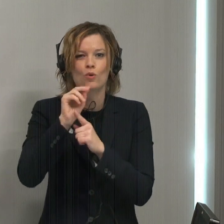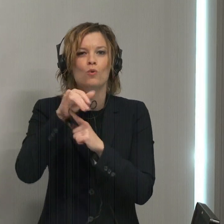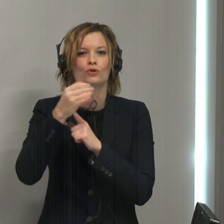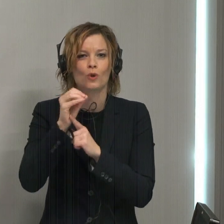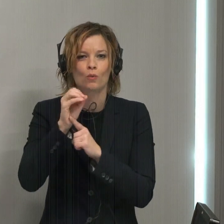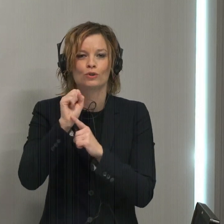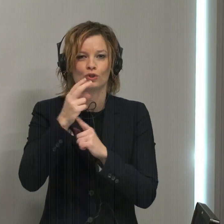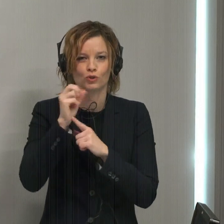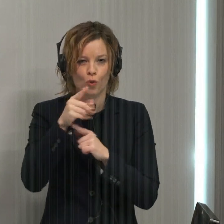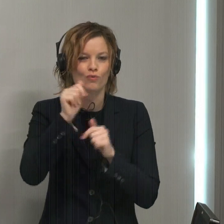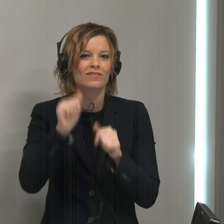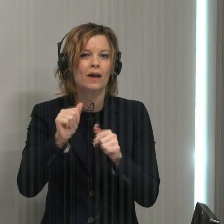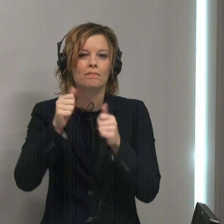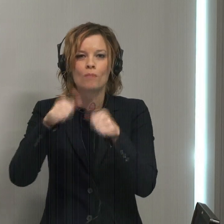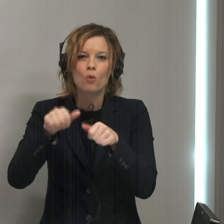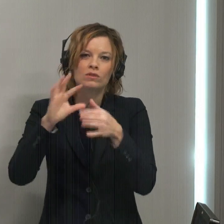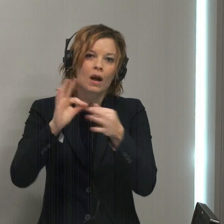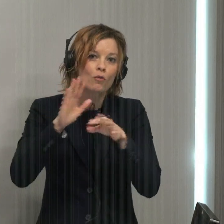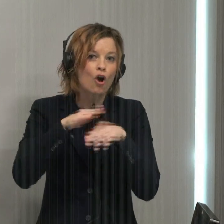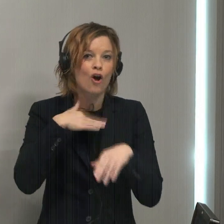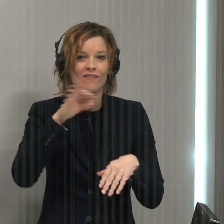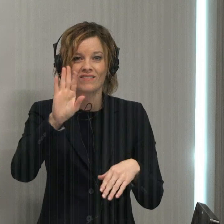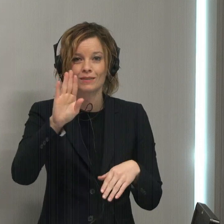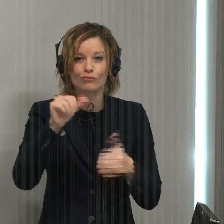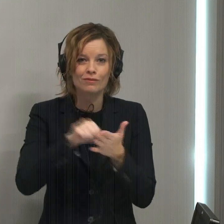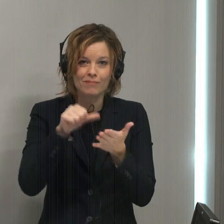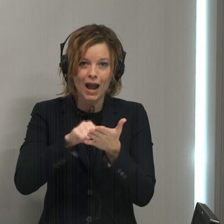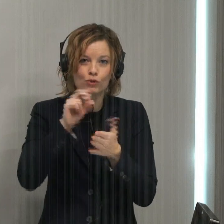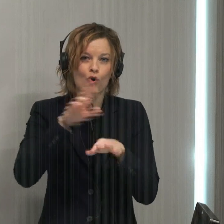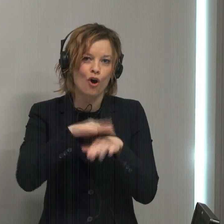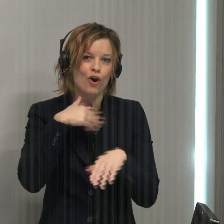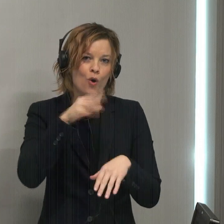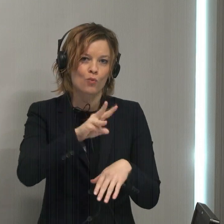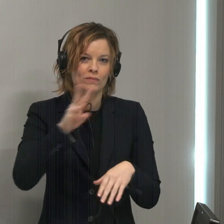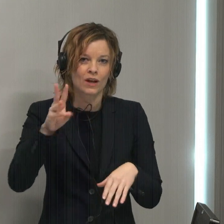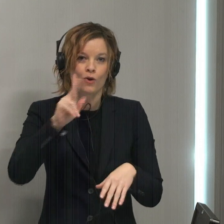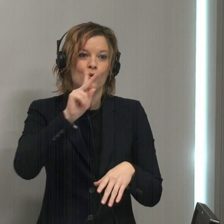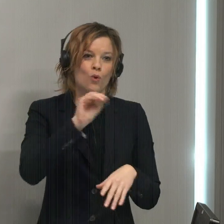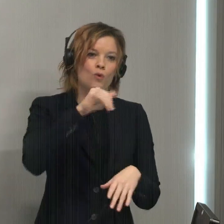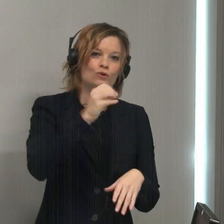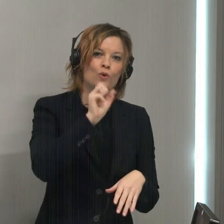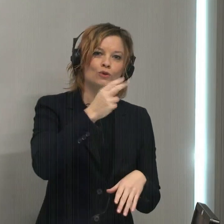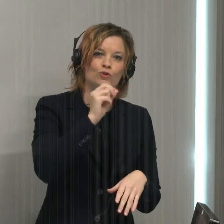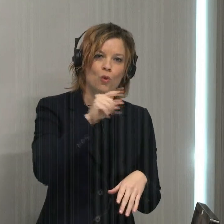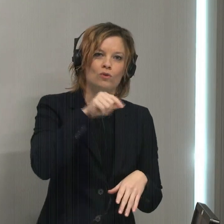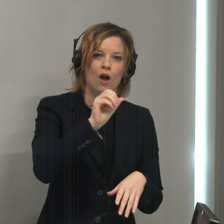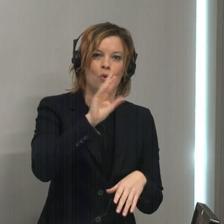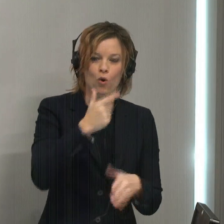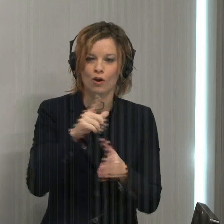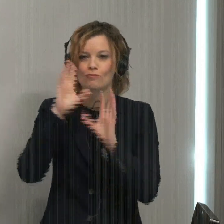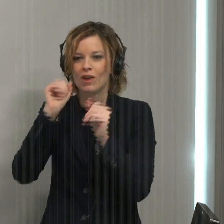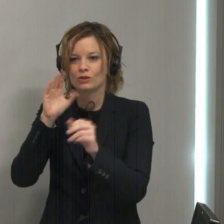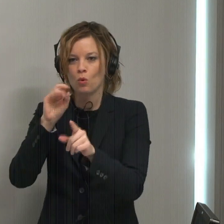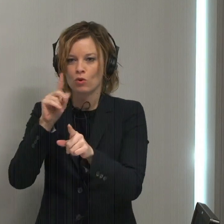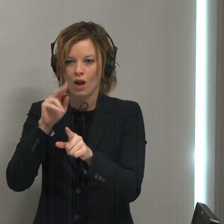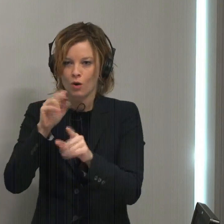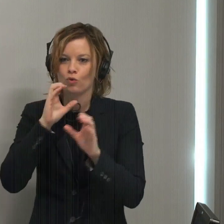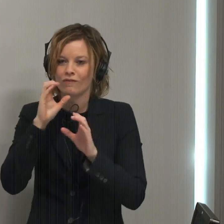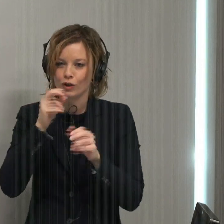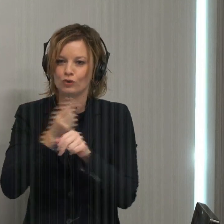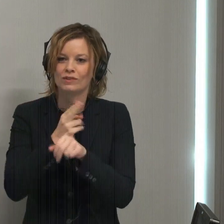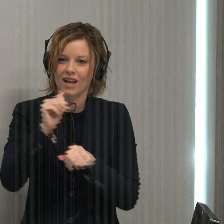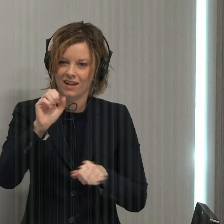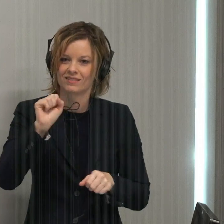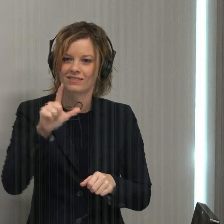question or comment on our Facebook page or on our website, kojoshow.org. President Cardano is communicating using